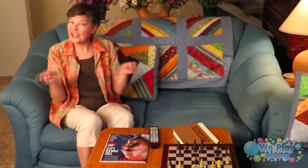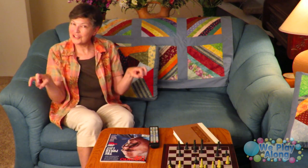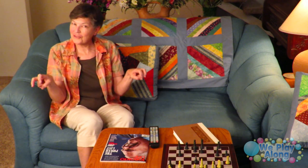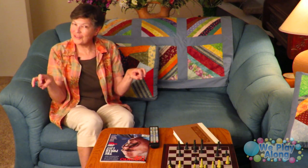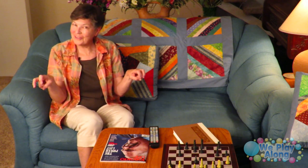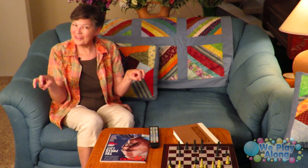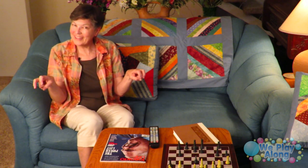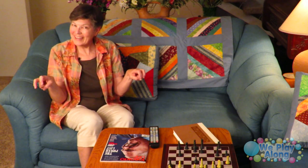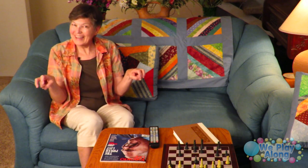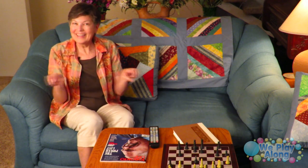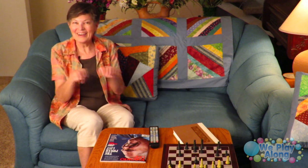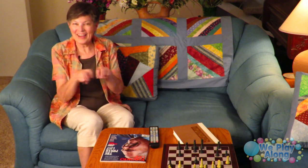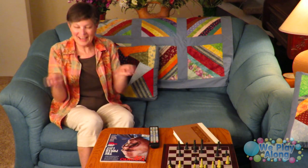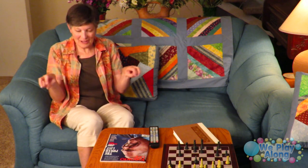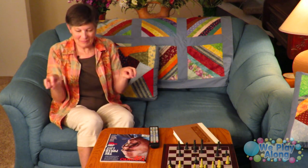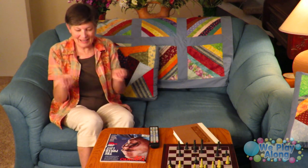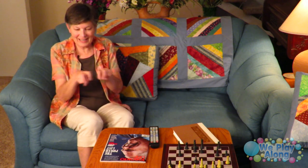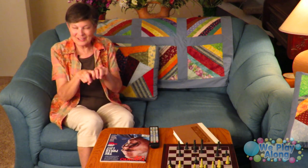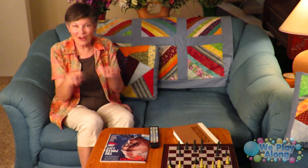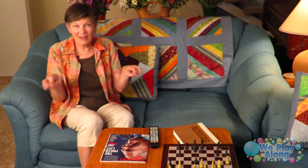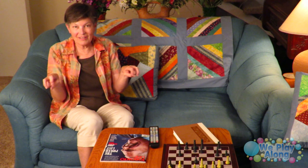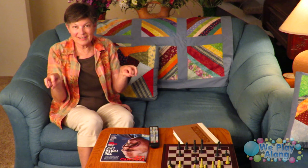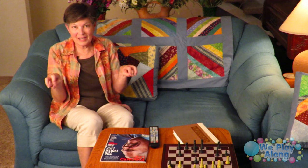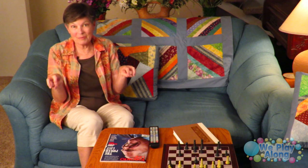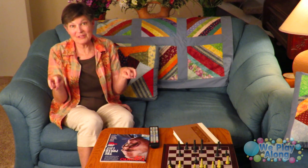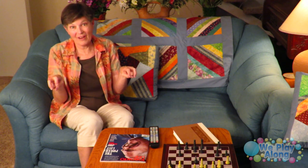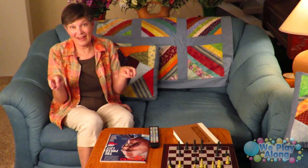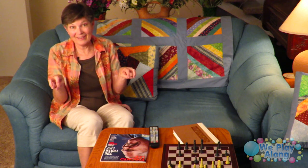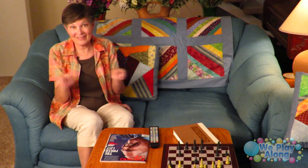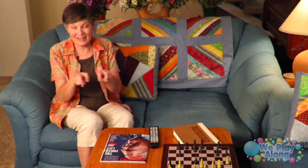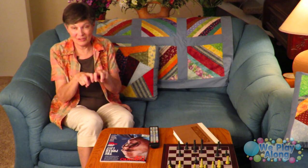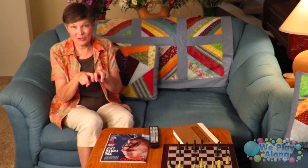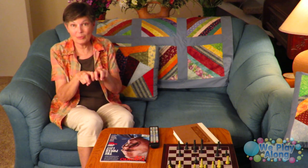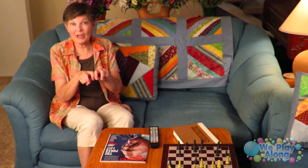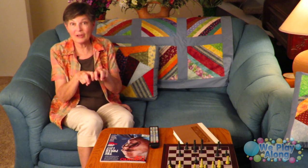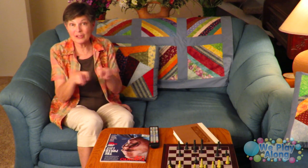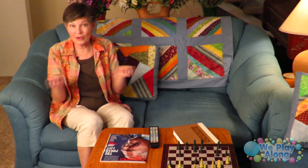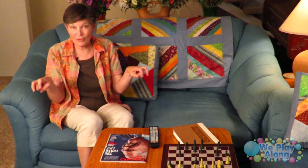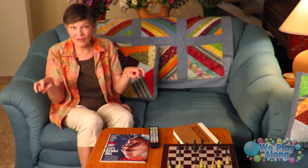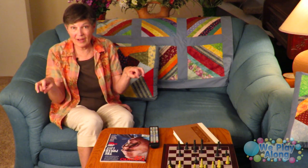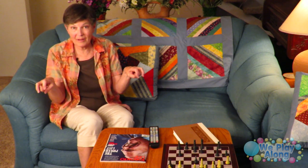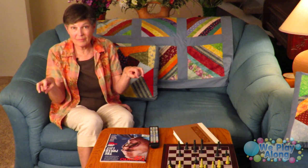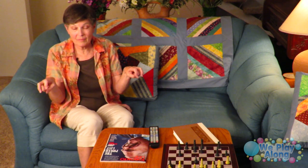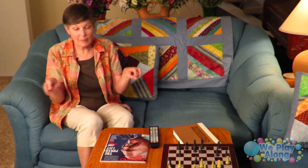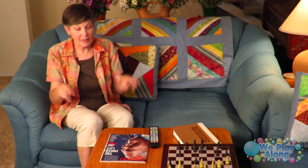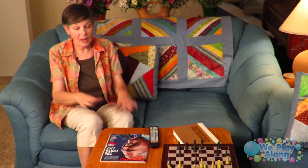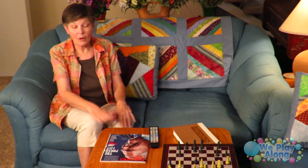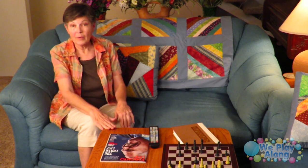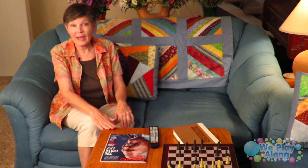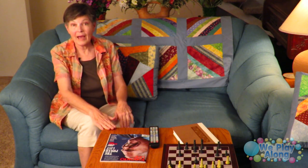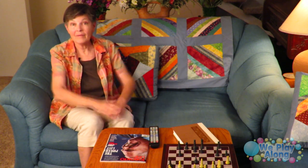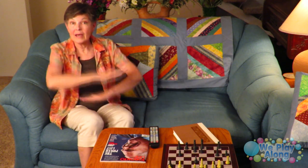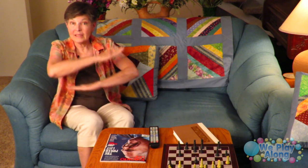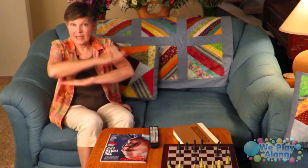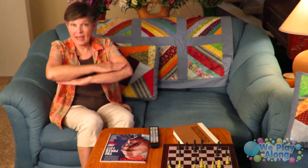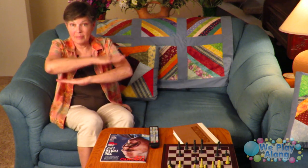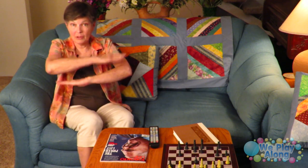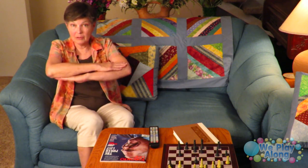Chesterfield okay but it's all the same sign okay so this would be our sofa we have a table